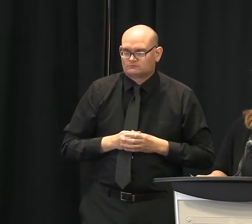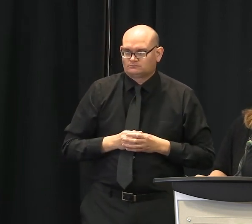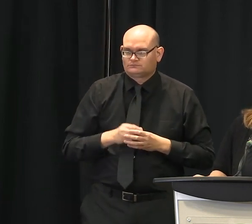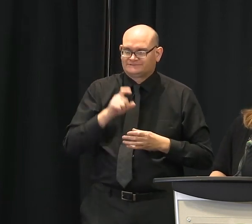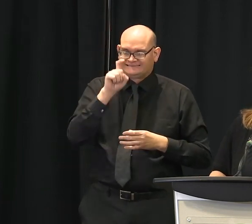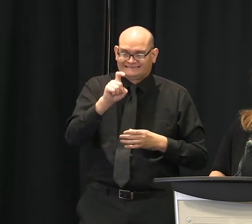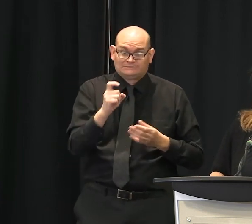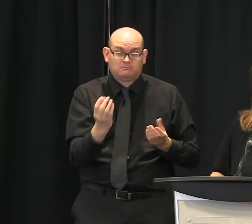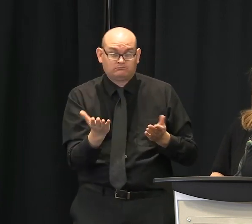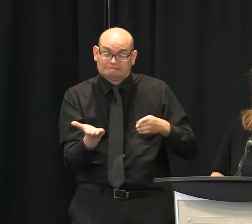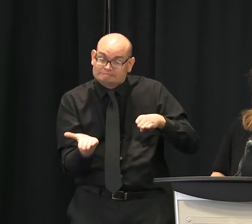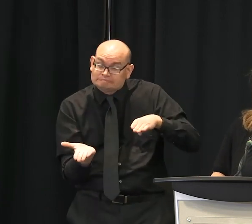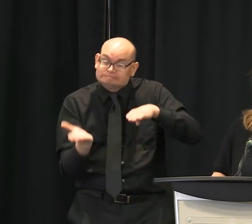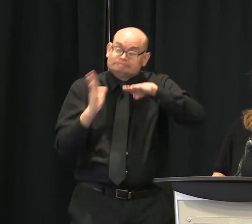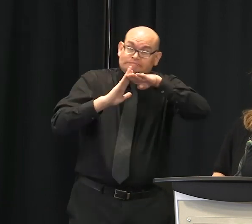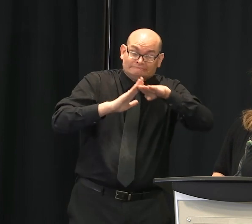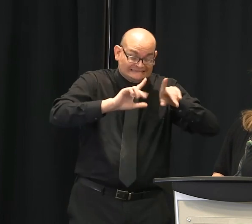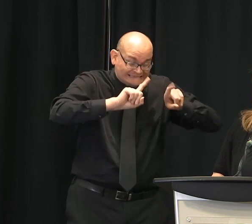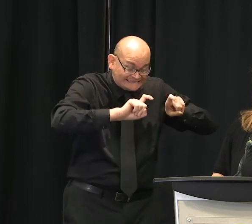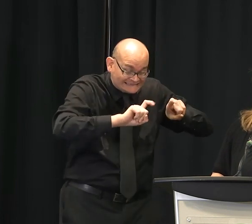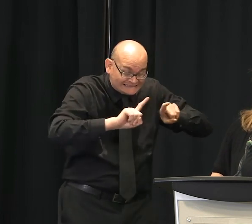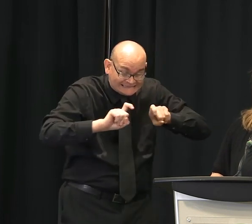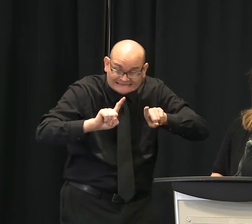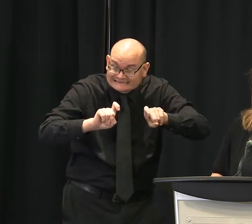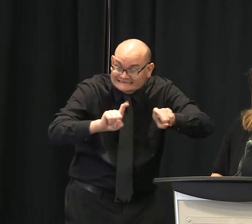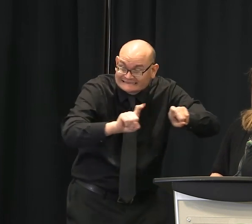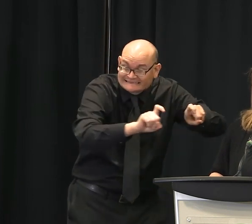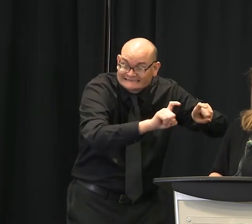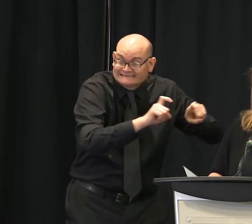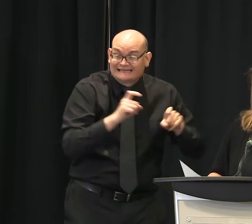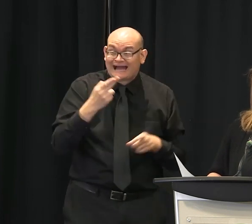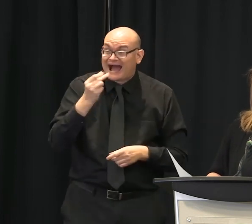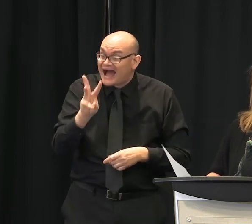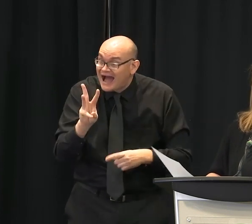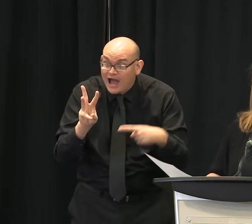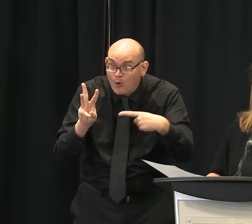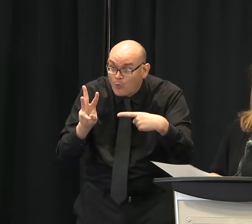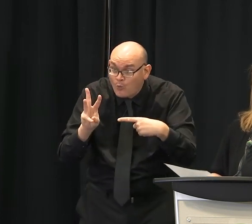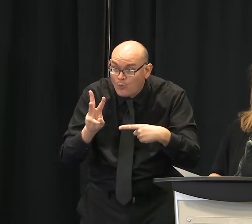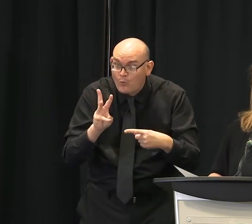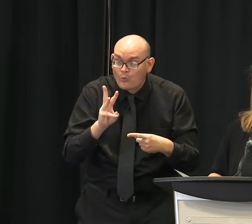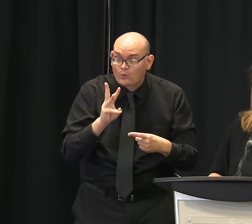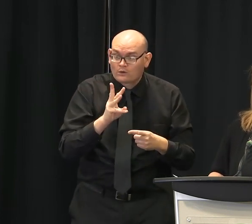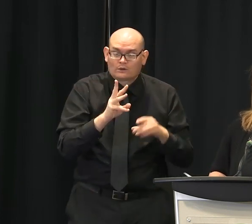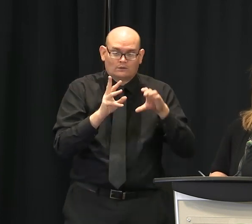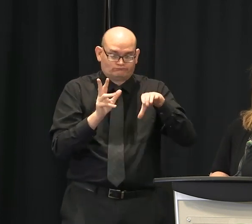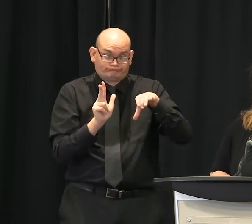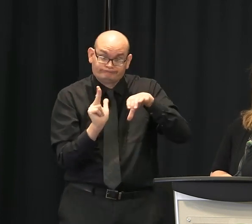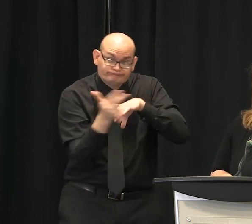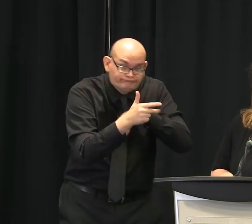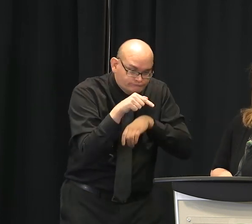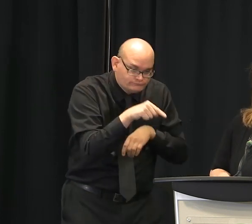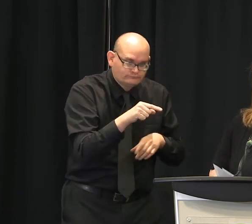communities using mobile testing sites, community paramedicine, and community health care and retail partners.